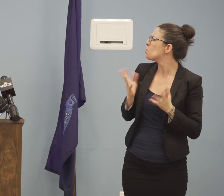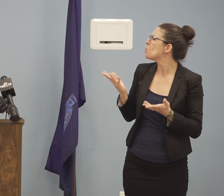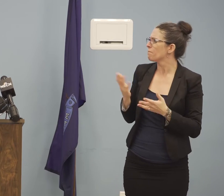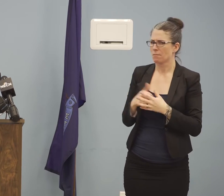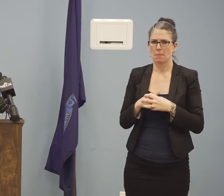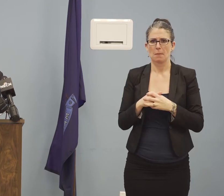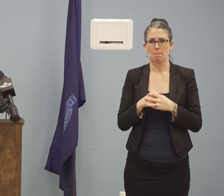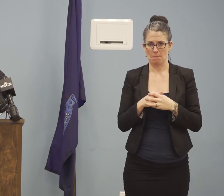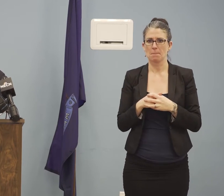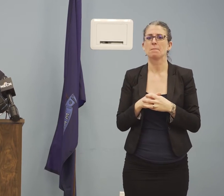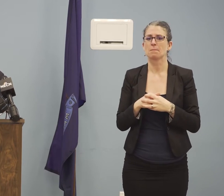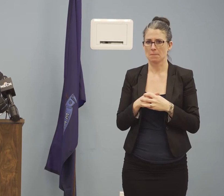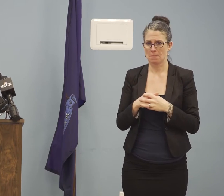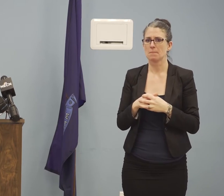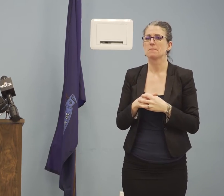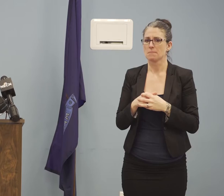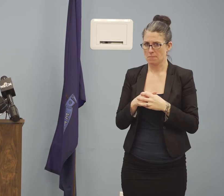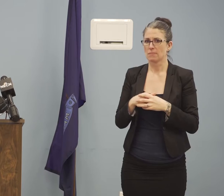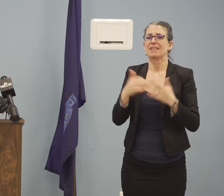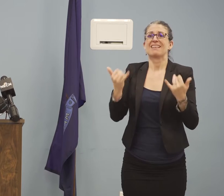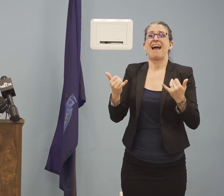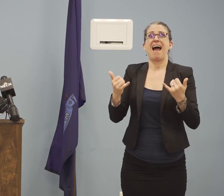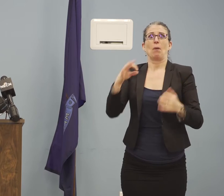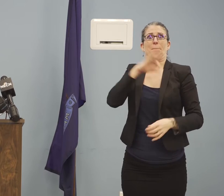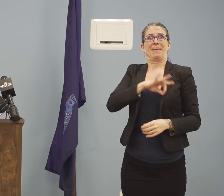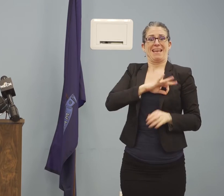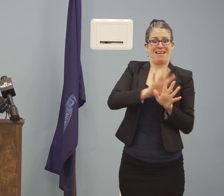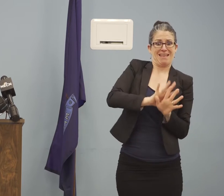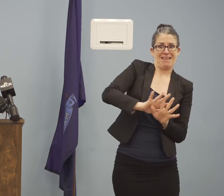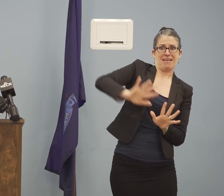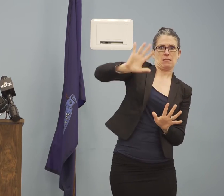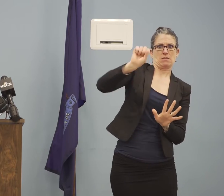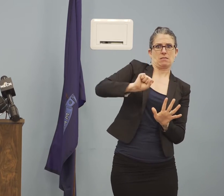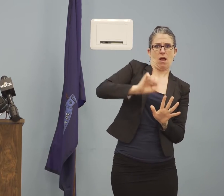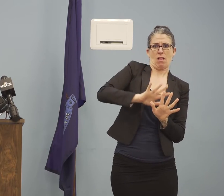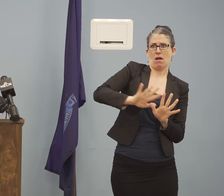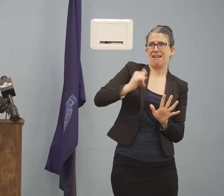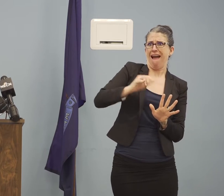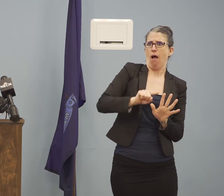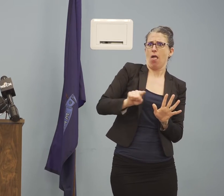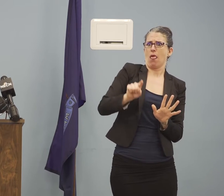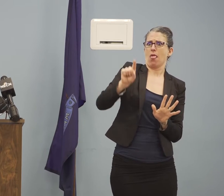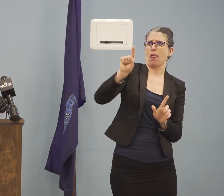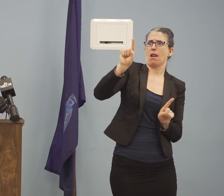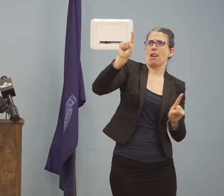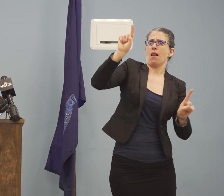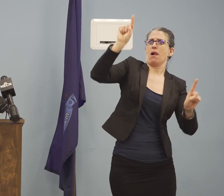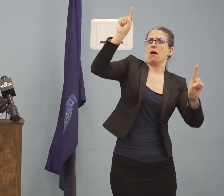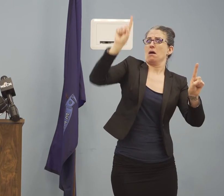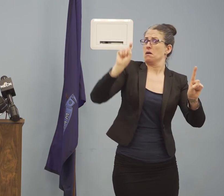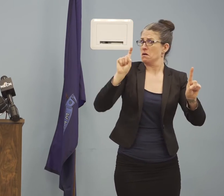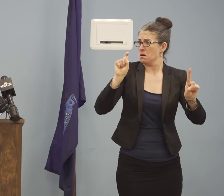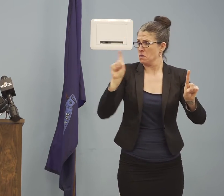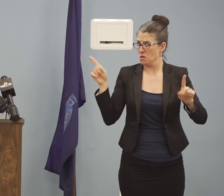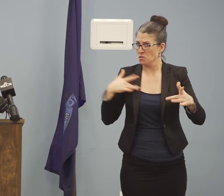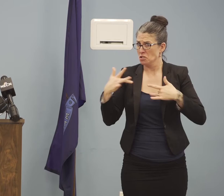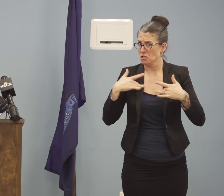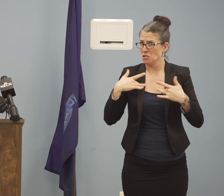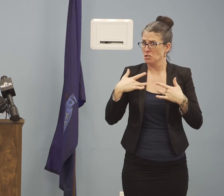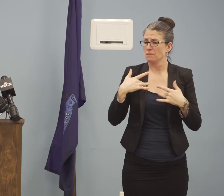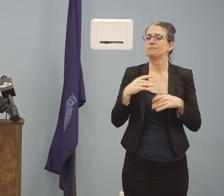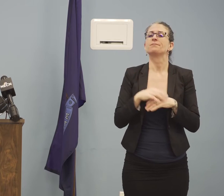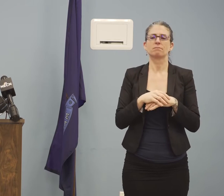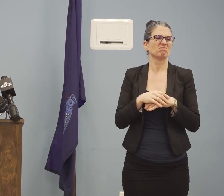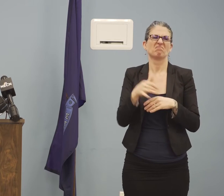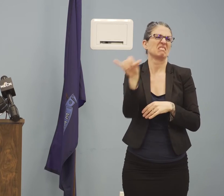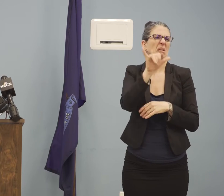This has been anticipated. What we've seen in other parts of the world as well as other states is that